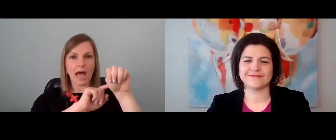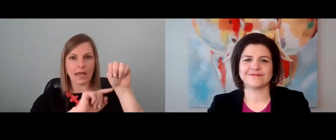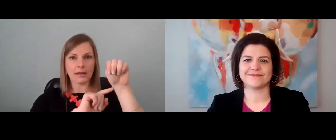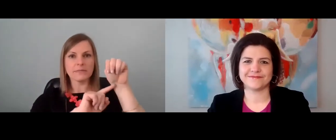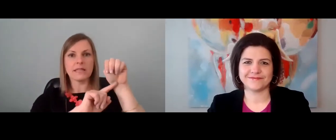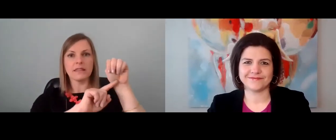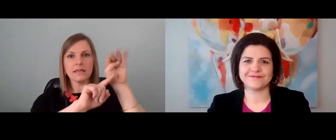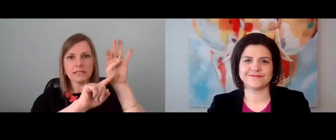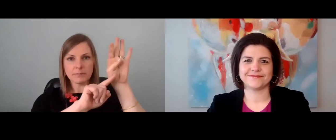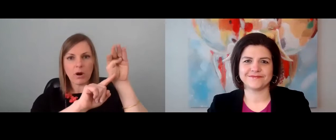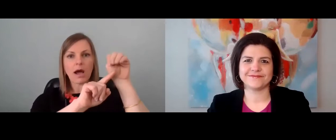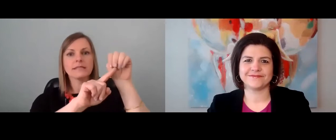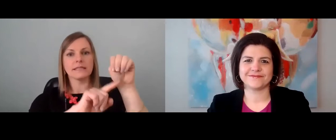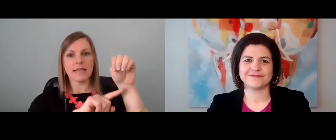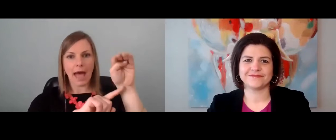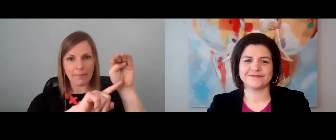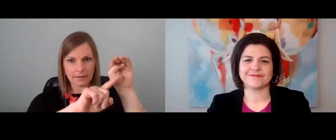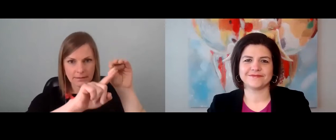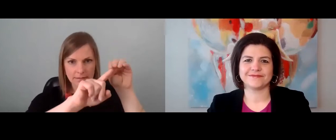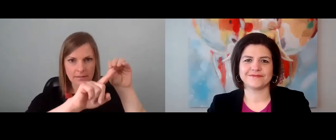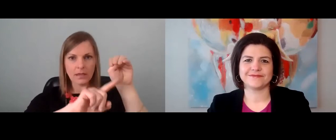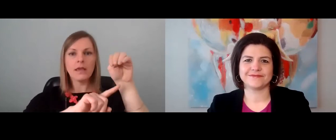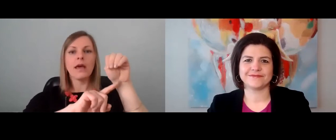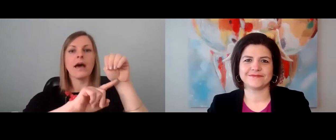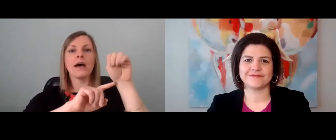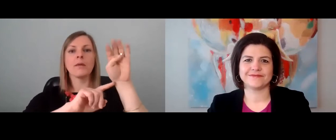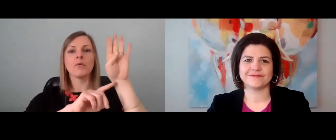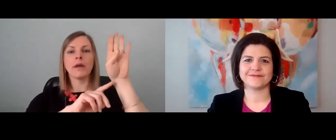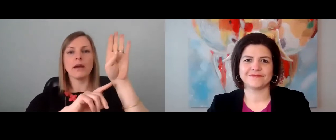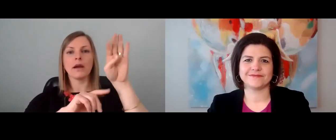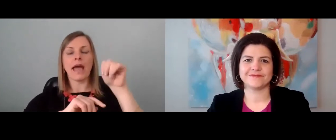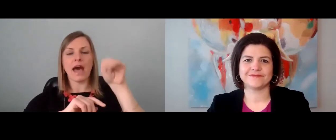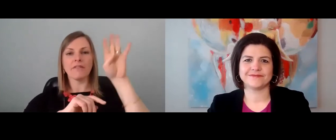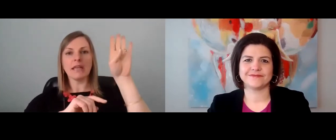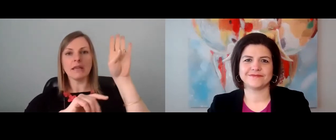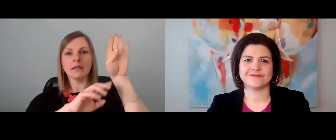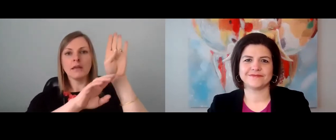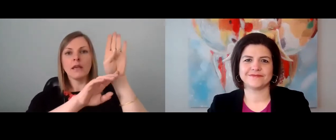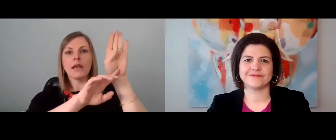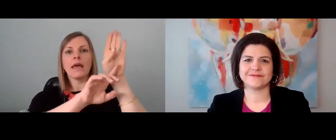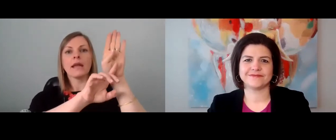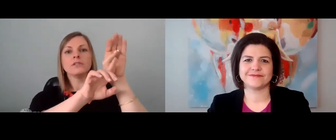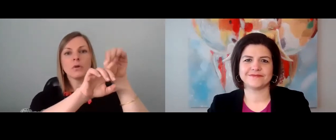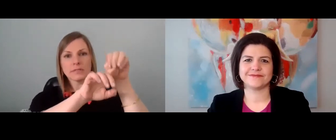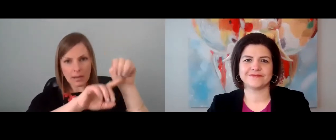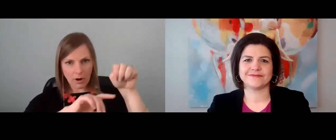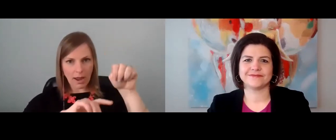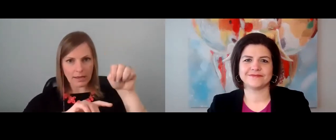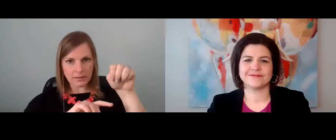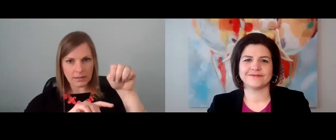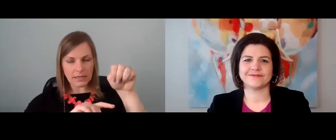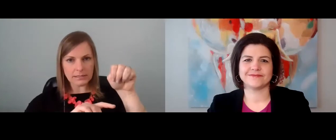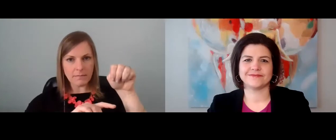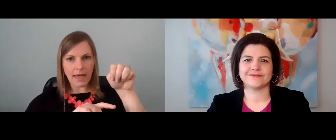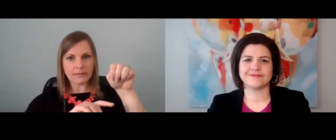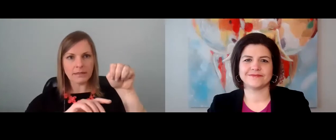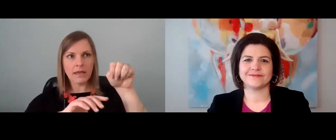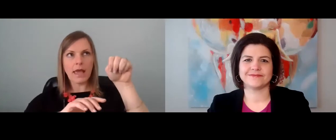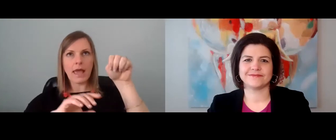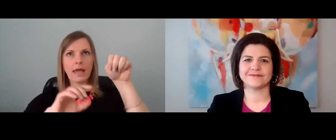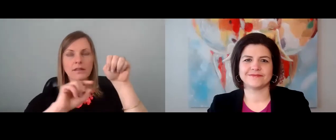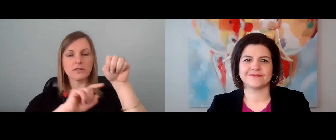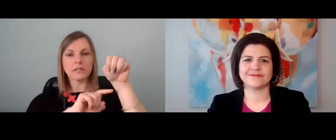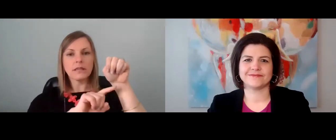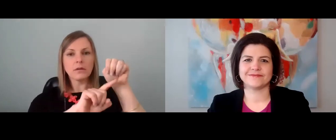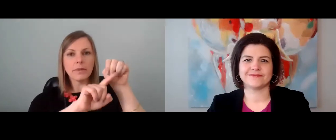of times that this process happens, um, where I have a need and I don't stop crying until the need is met.